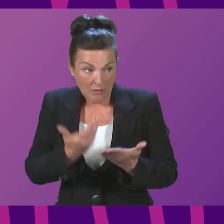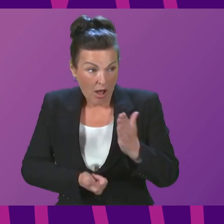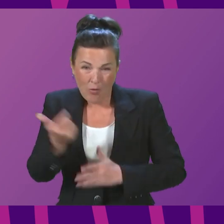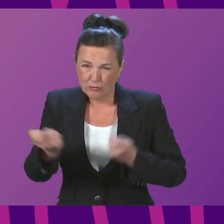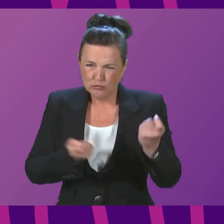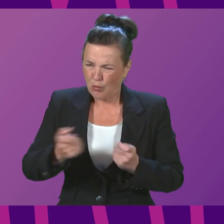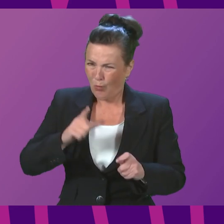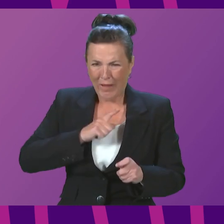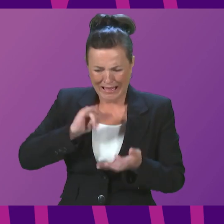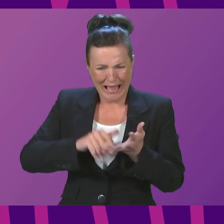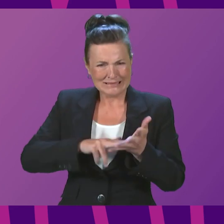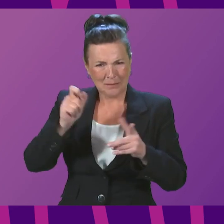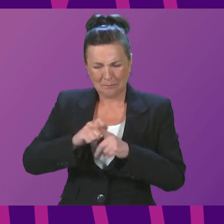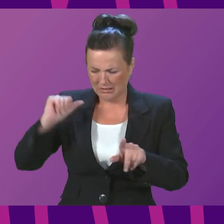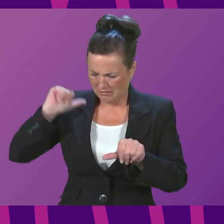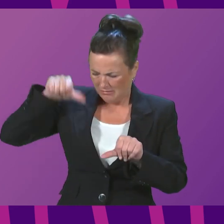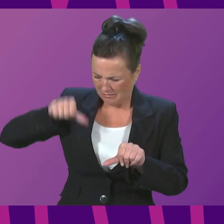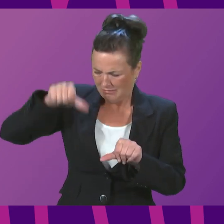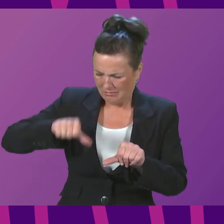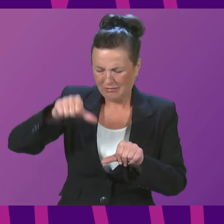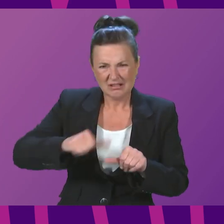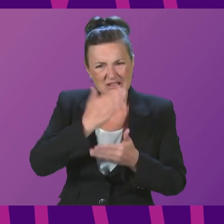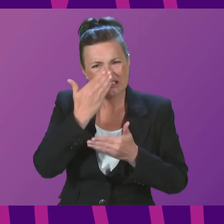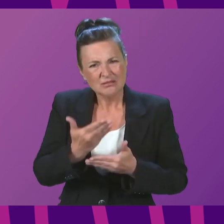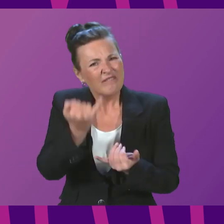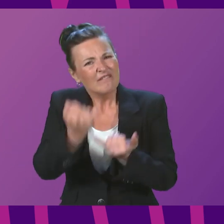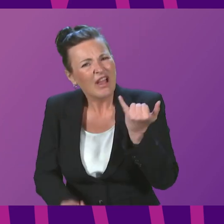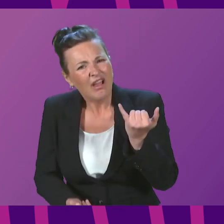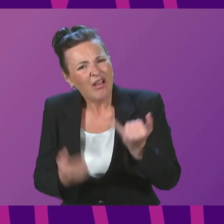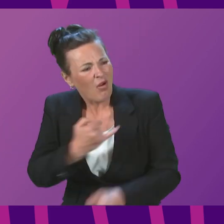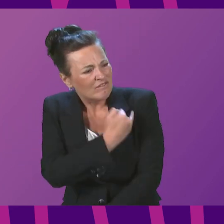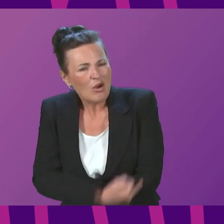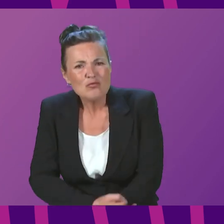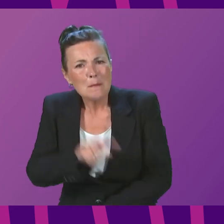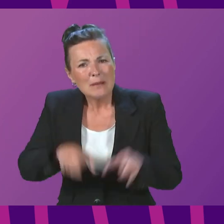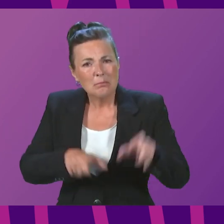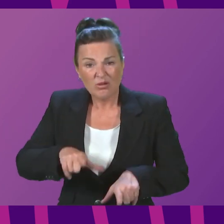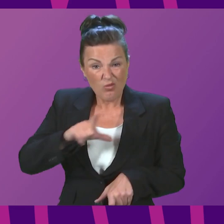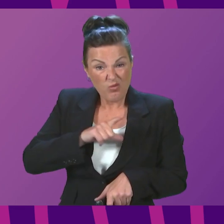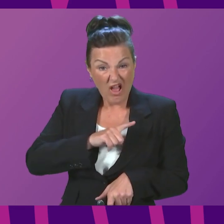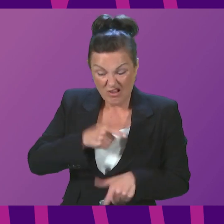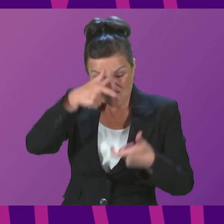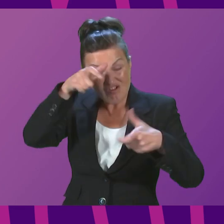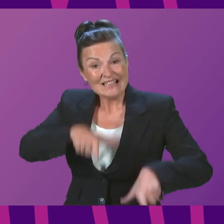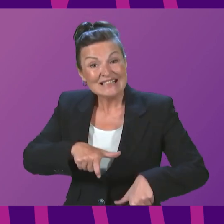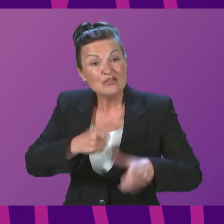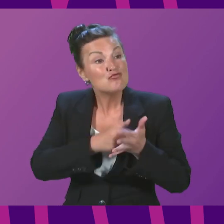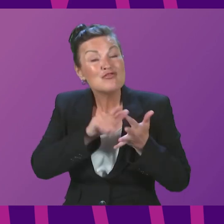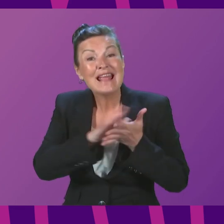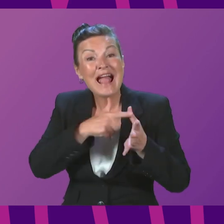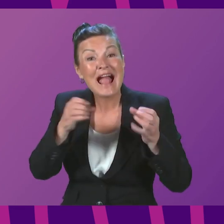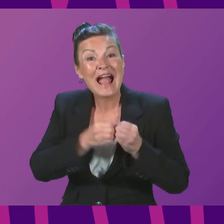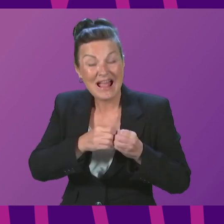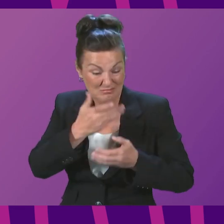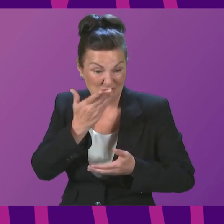SNP governments continue to fail some of our most vulnerable people by slashing capacity in residential rehab by three quarters?